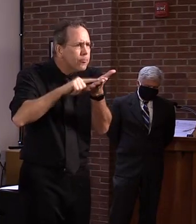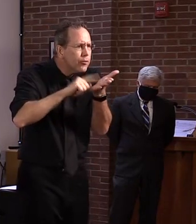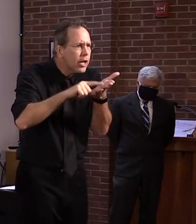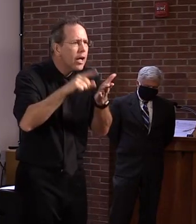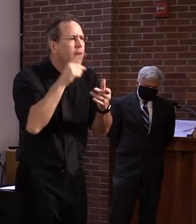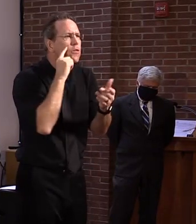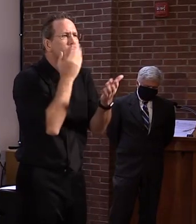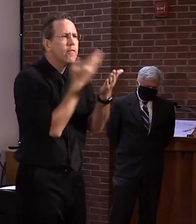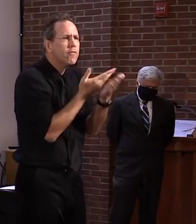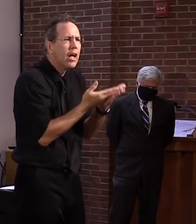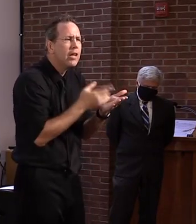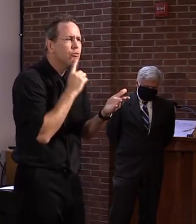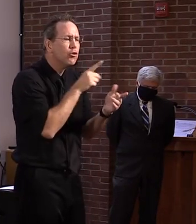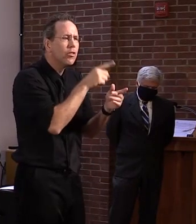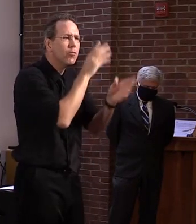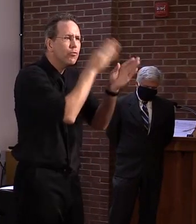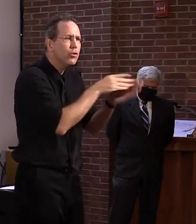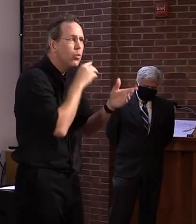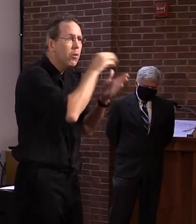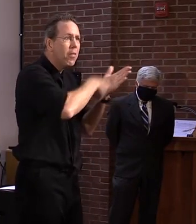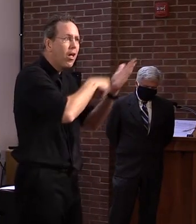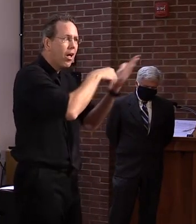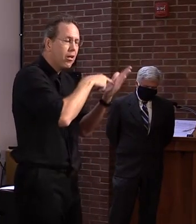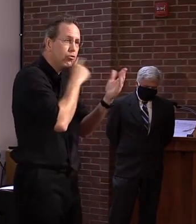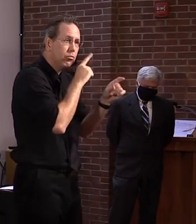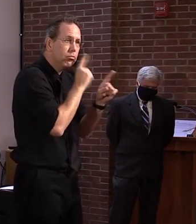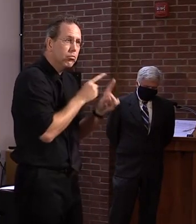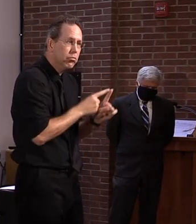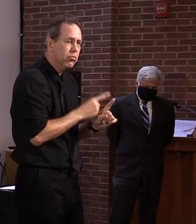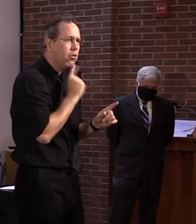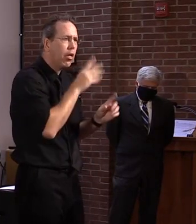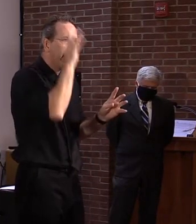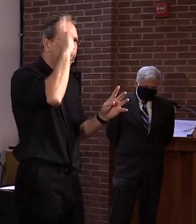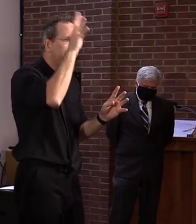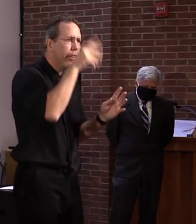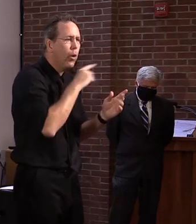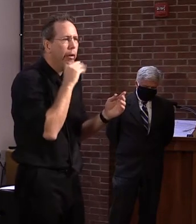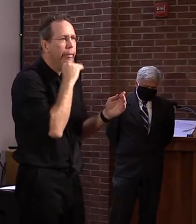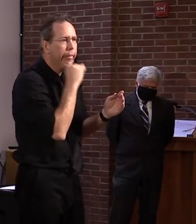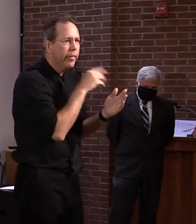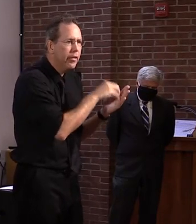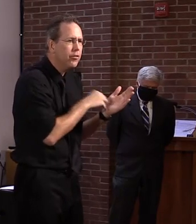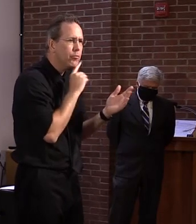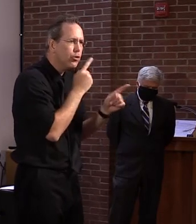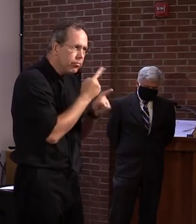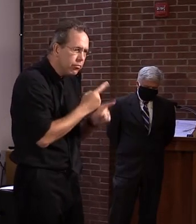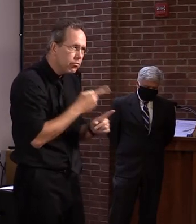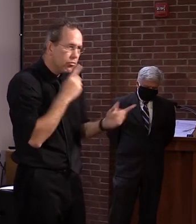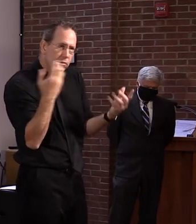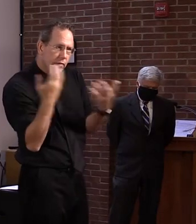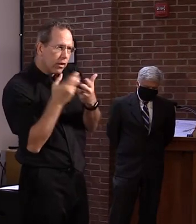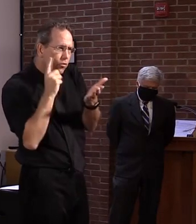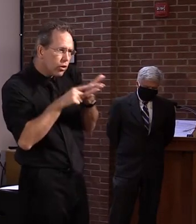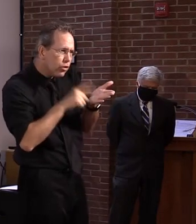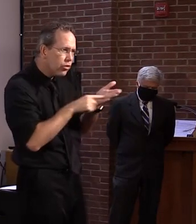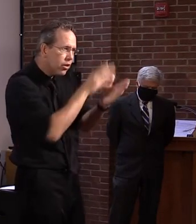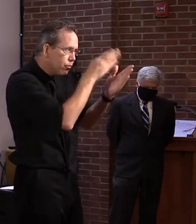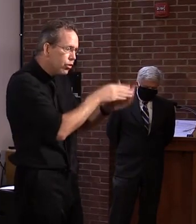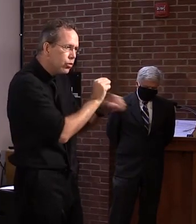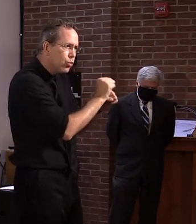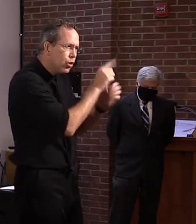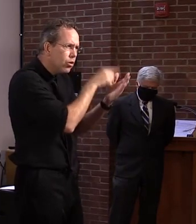doing the legwork on these claims to reach out to employers, to gather additional information, gather additional facts,